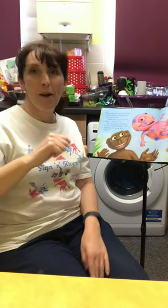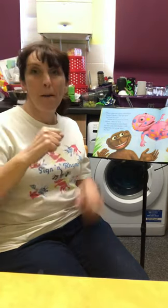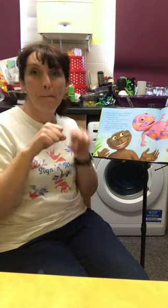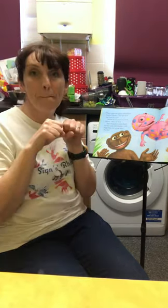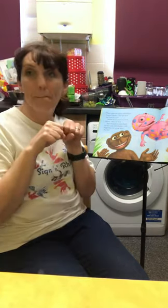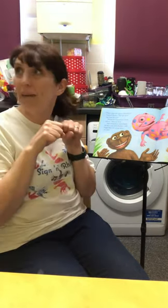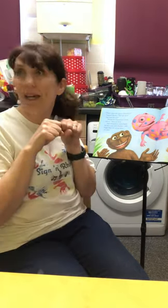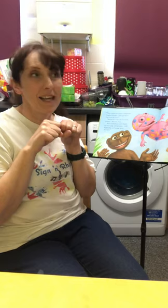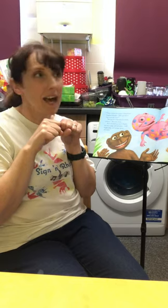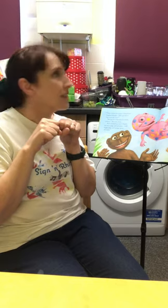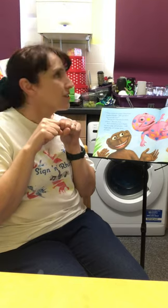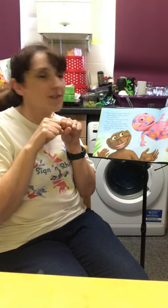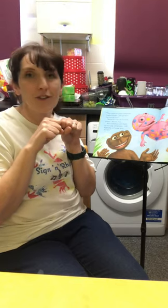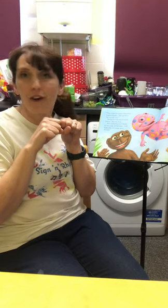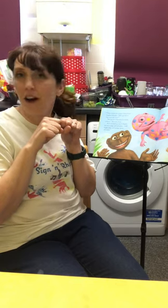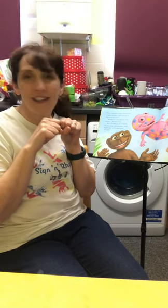Meerkat cried.